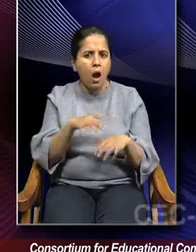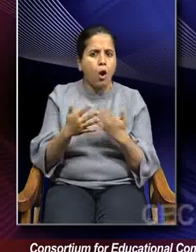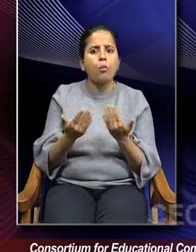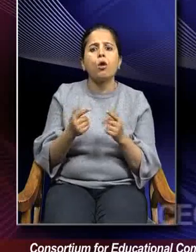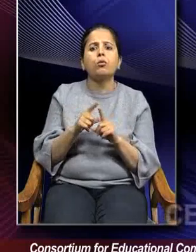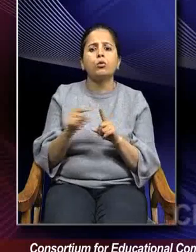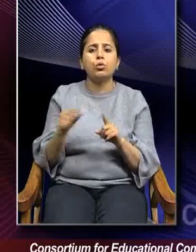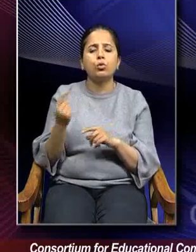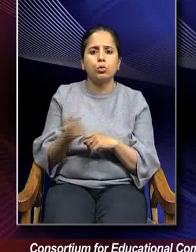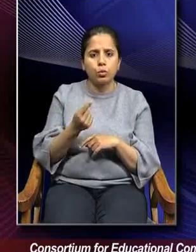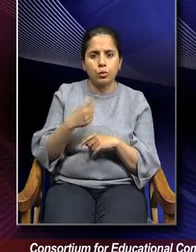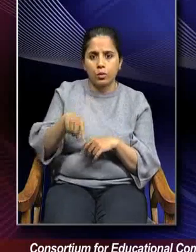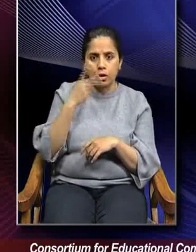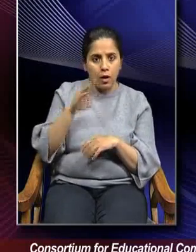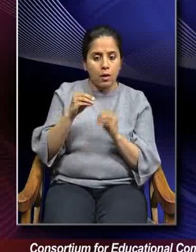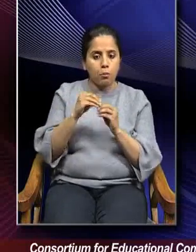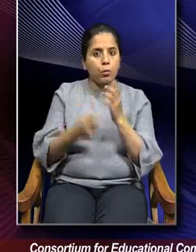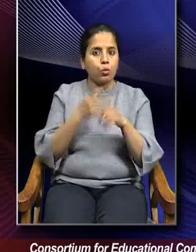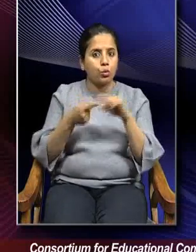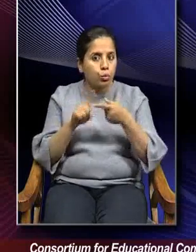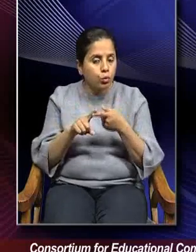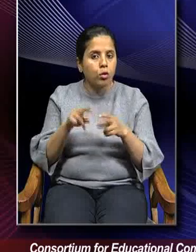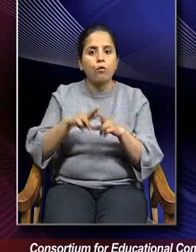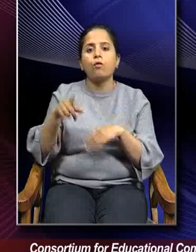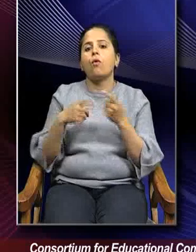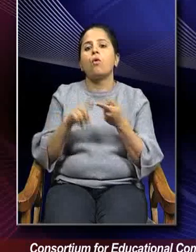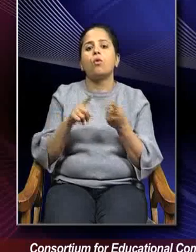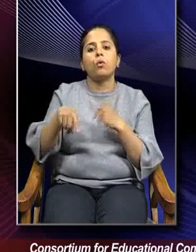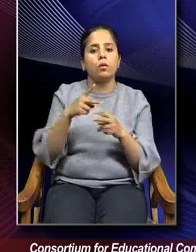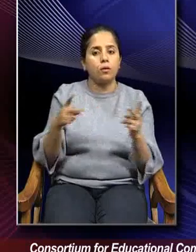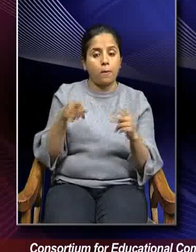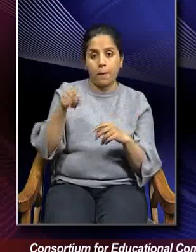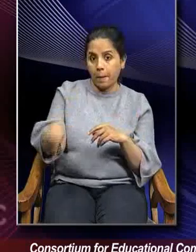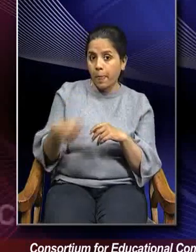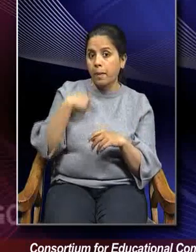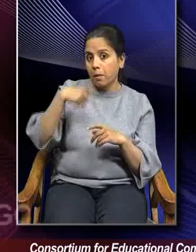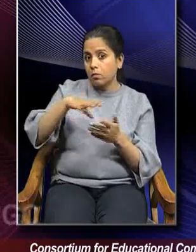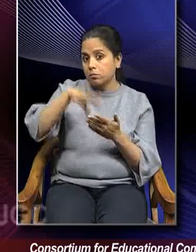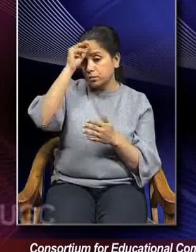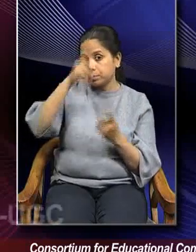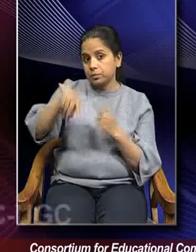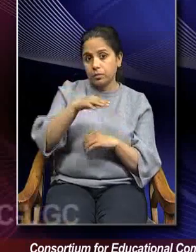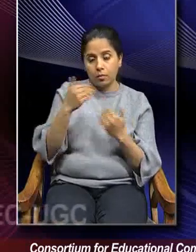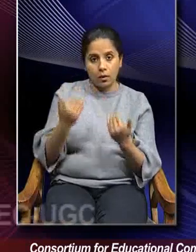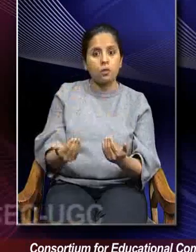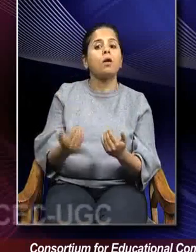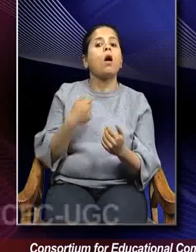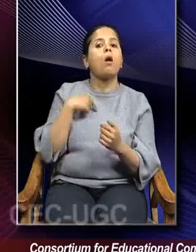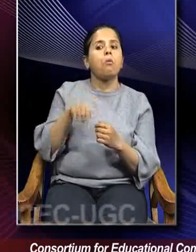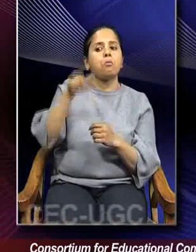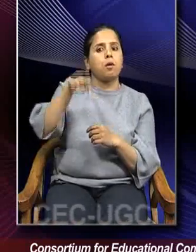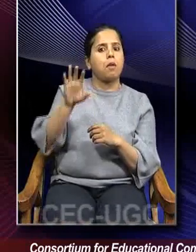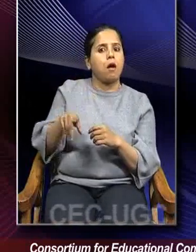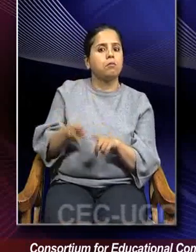use of using the brute force approach to motivation? And my dear learners, nowadays employees are being